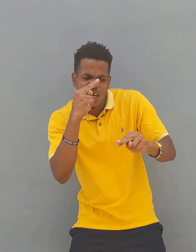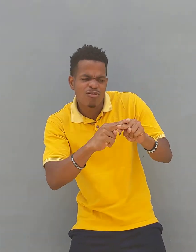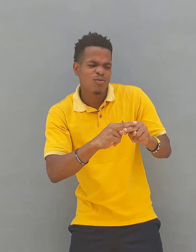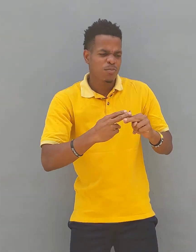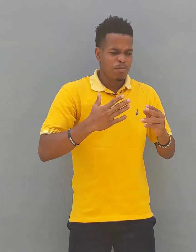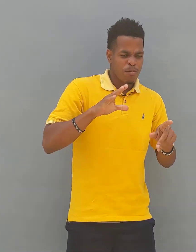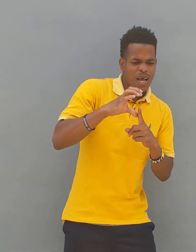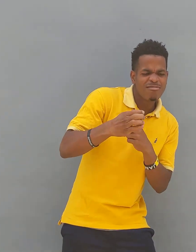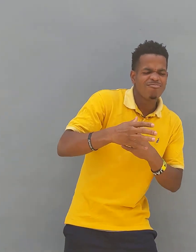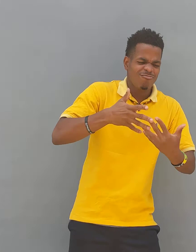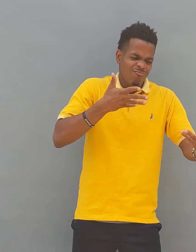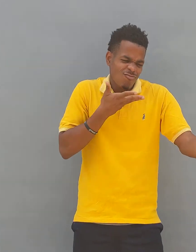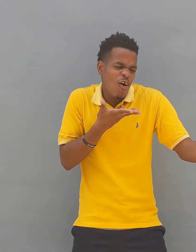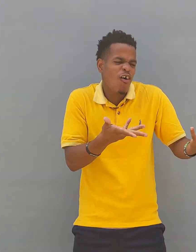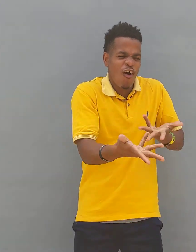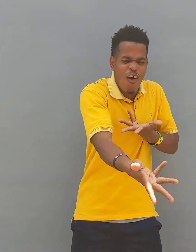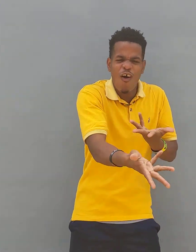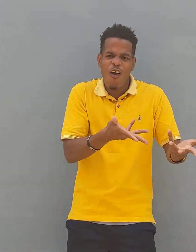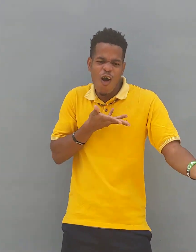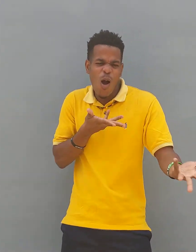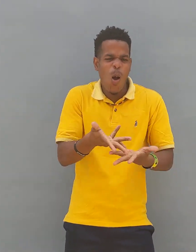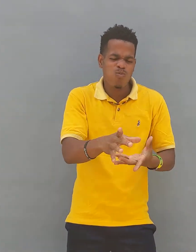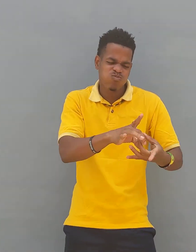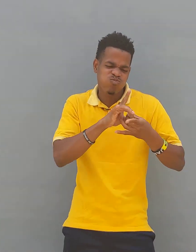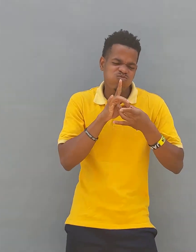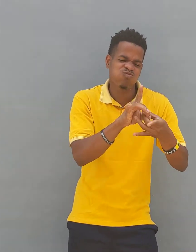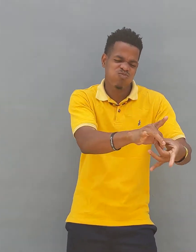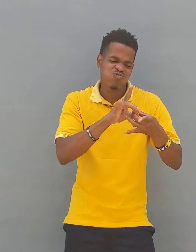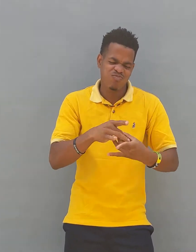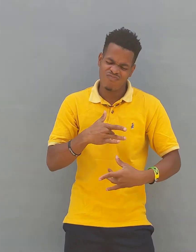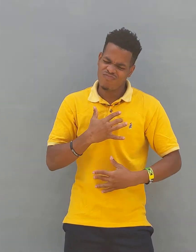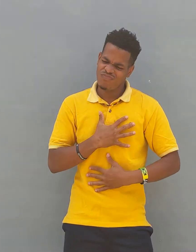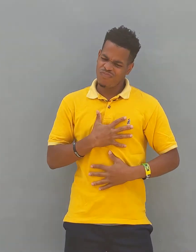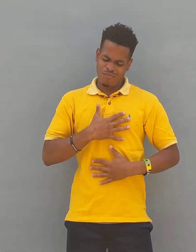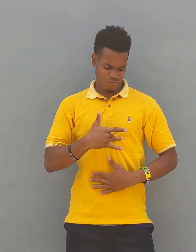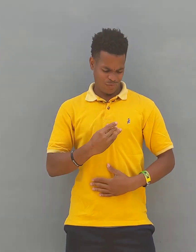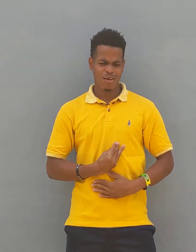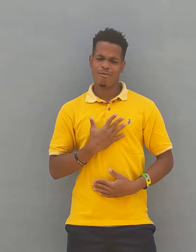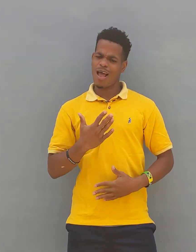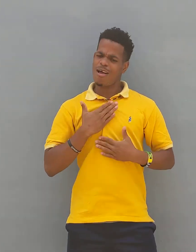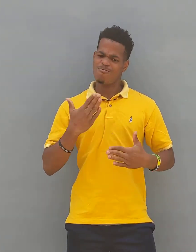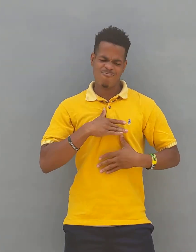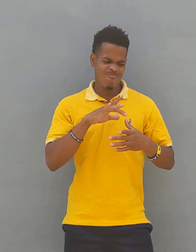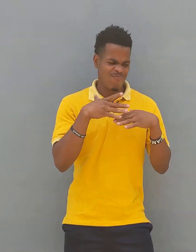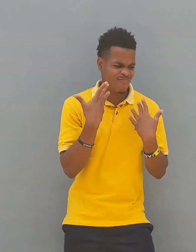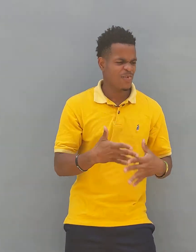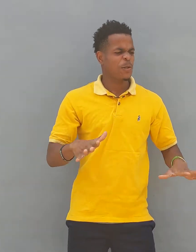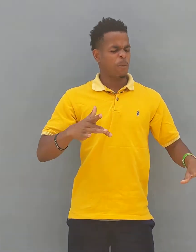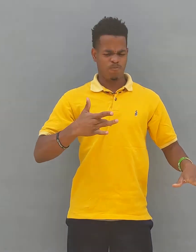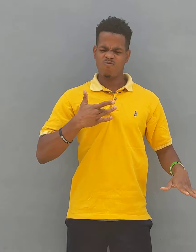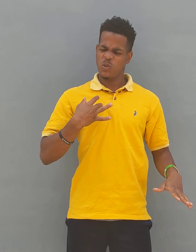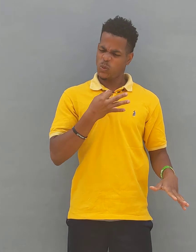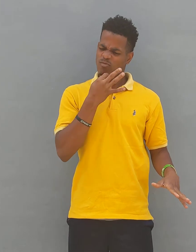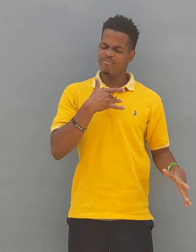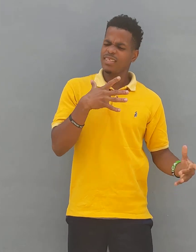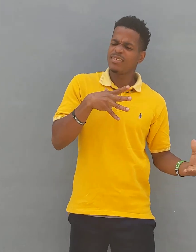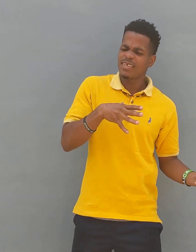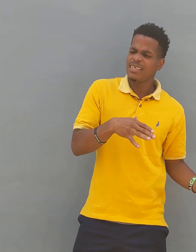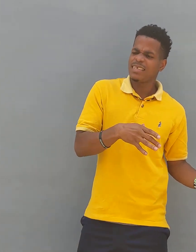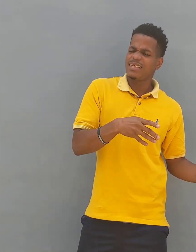just had so much fun just connecting with their culture. And just, wow, it was really an amazing time. And